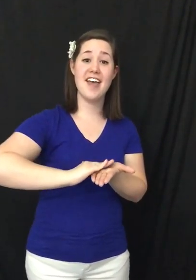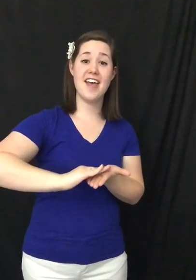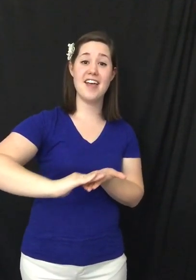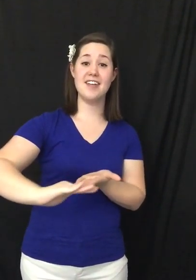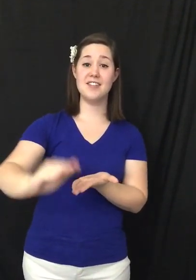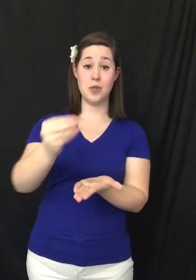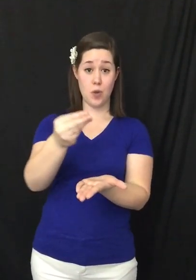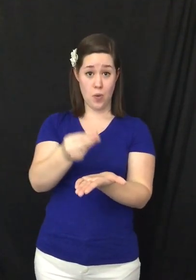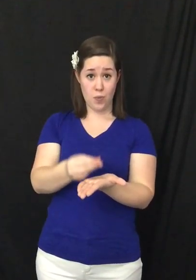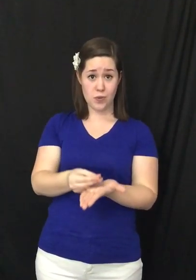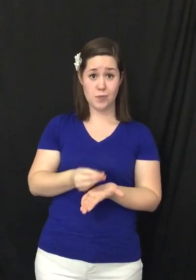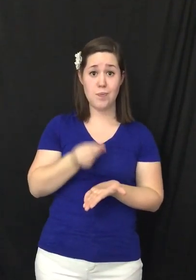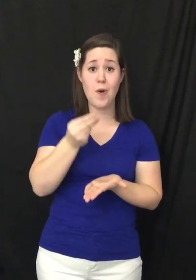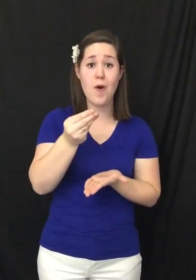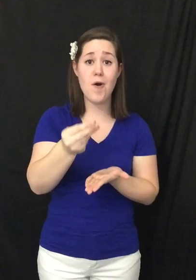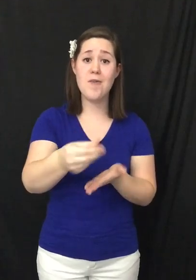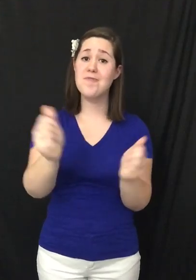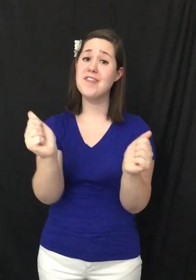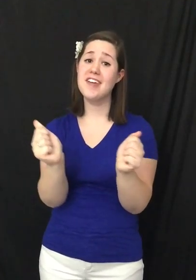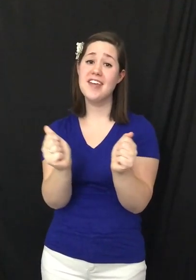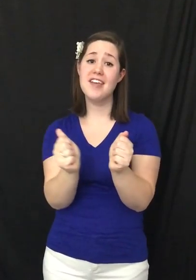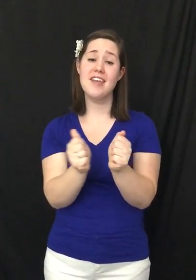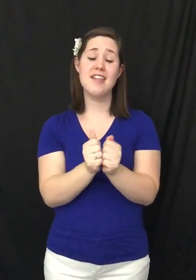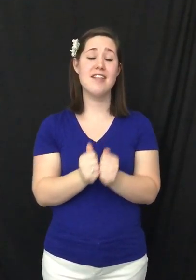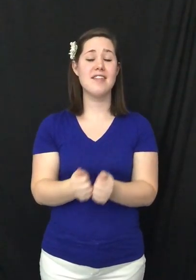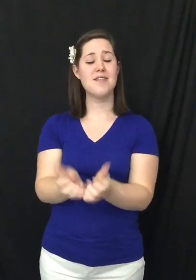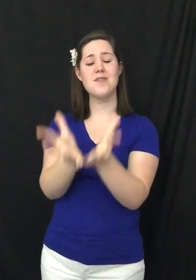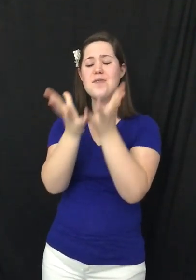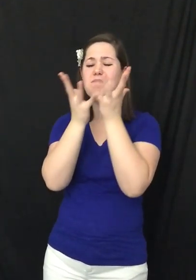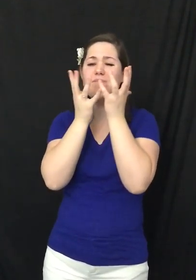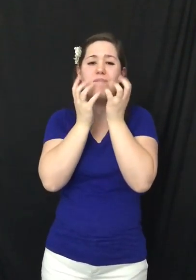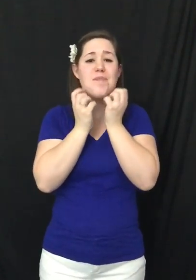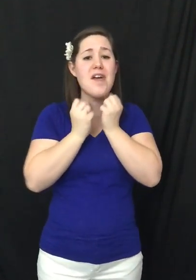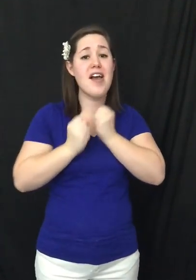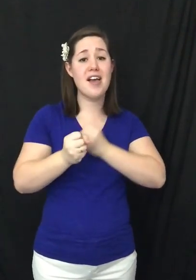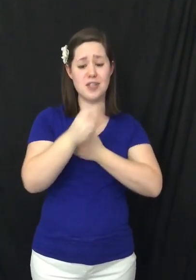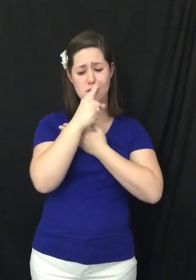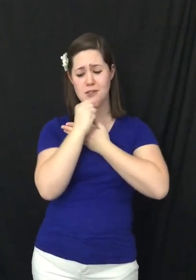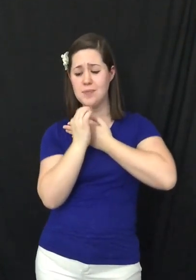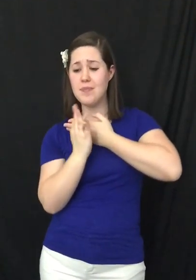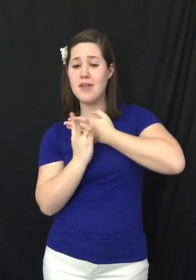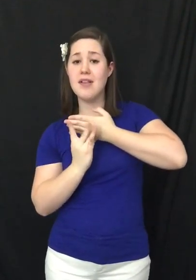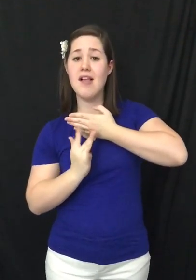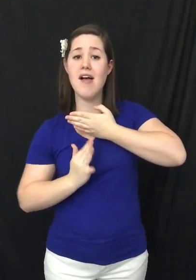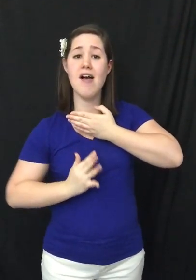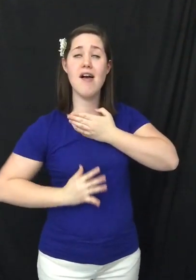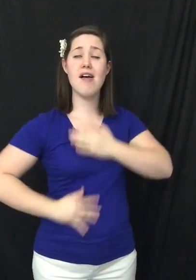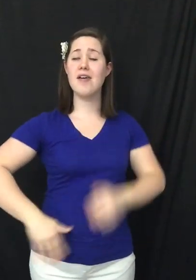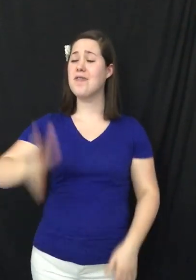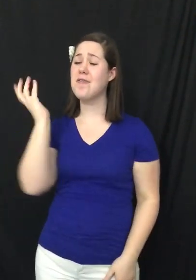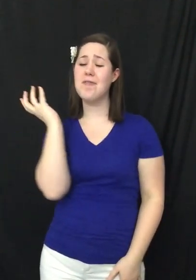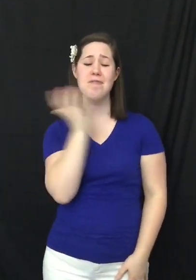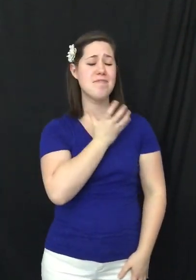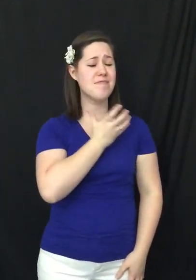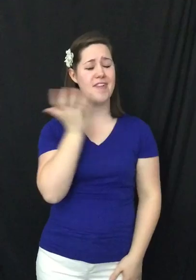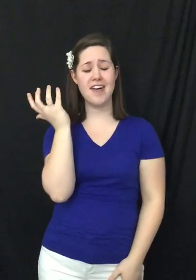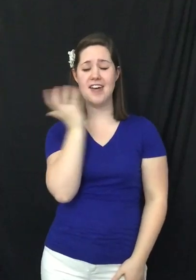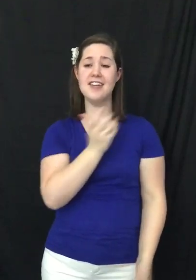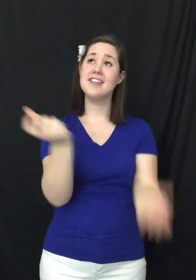was born with the precious blood. Oh, Lord,